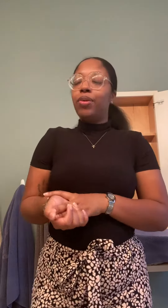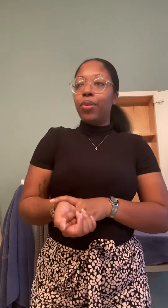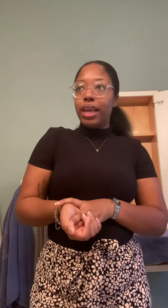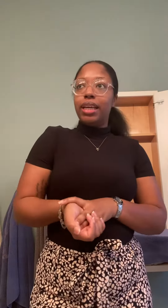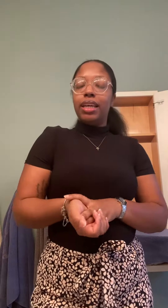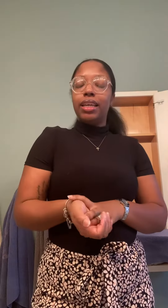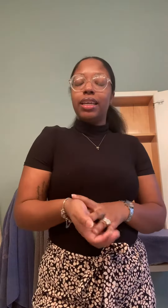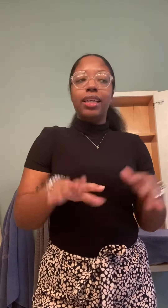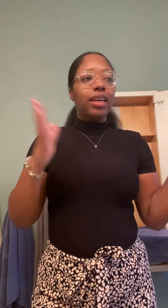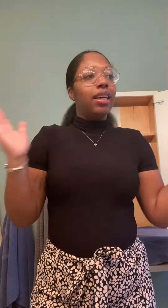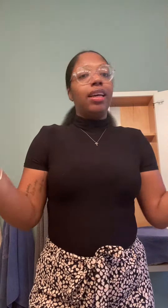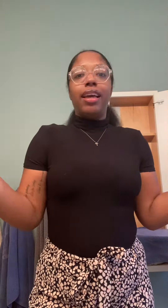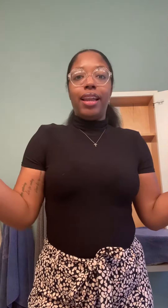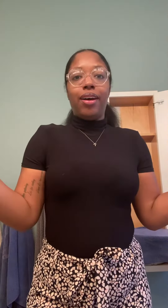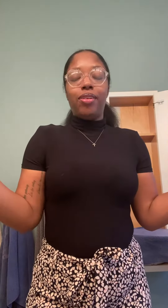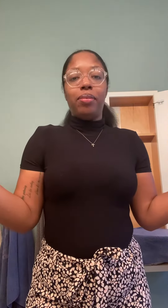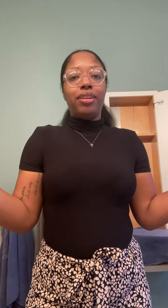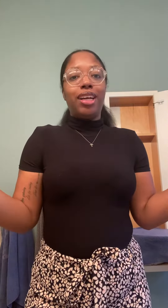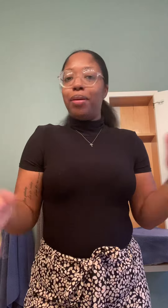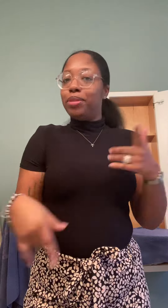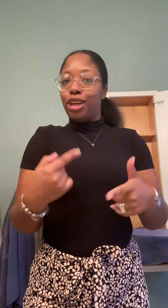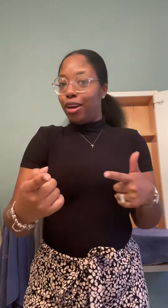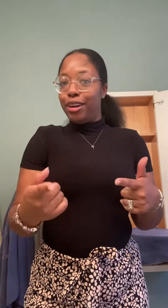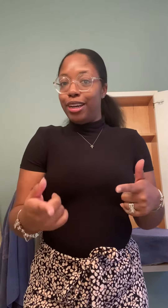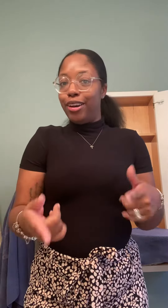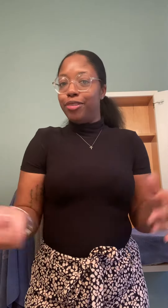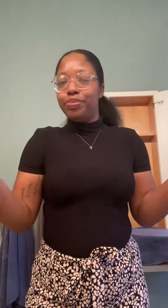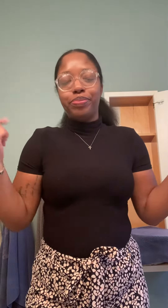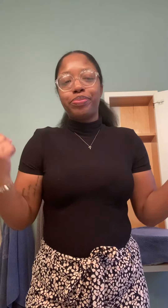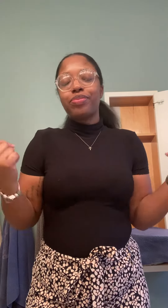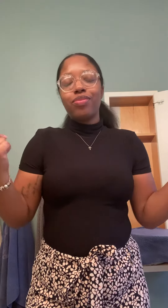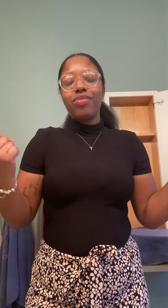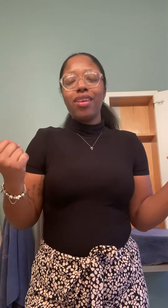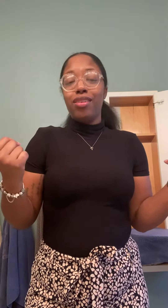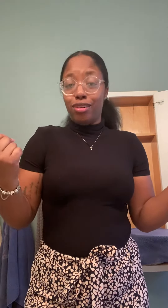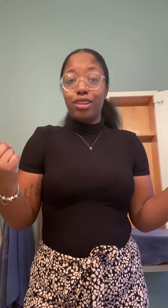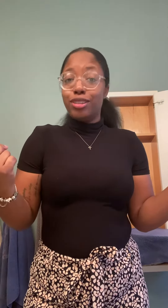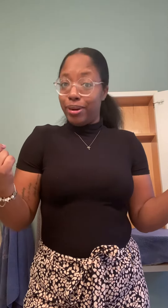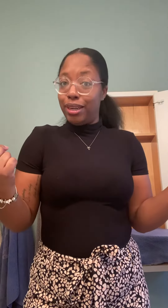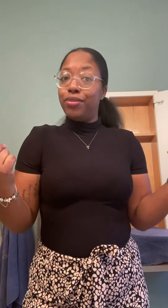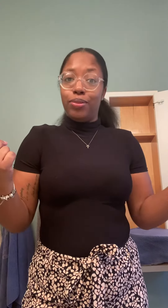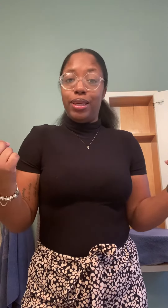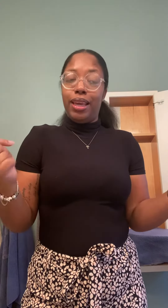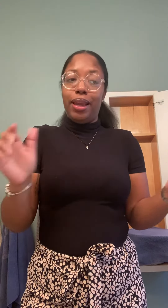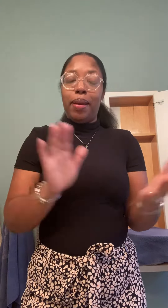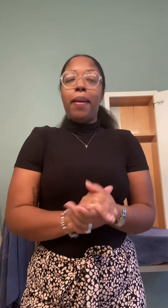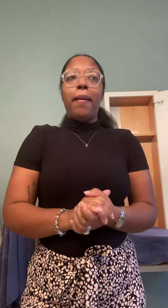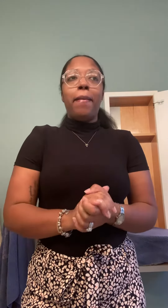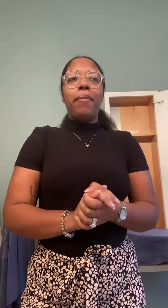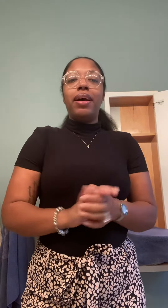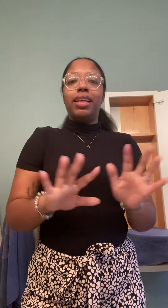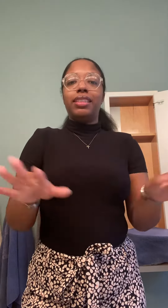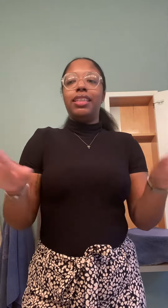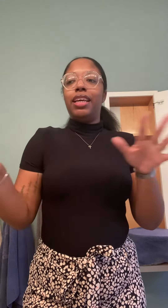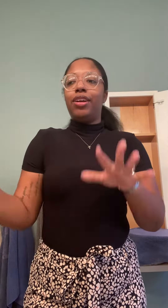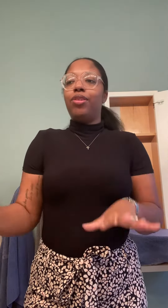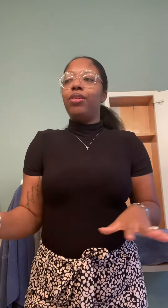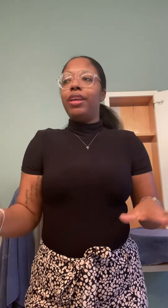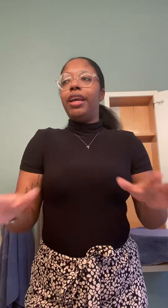week. And I don't know about y'all, but y'all already know, your girl is ready for the weekend. But that's neither here nor there.